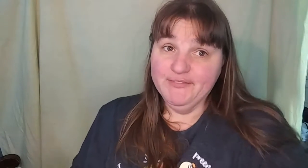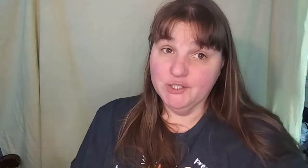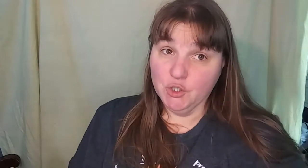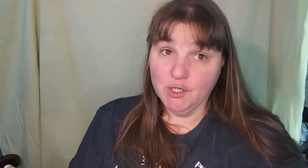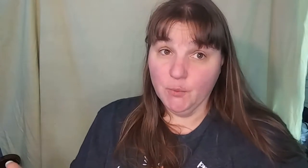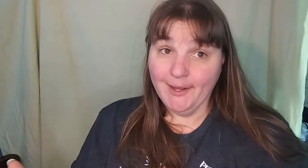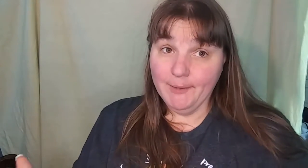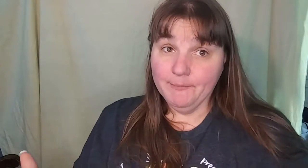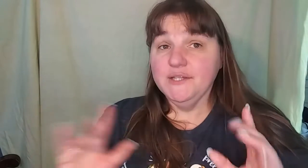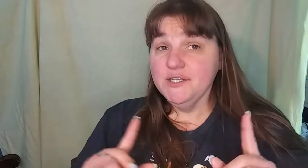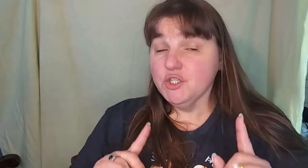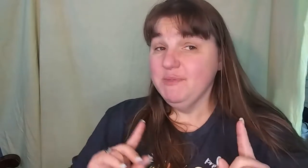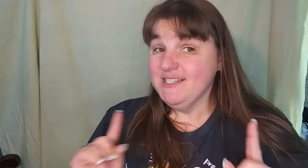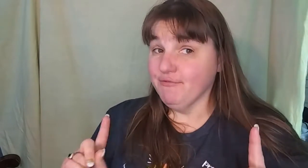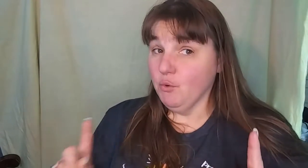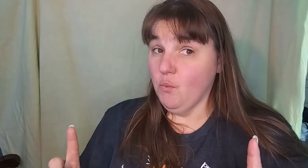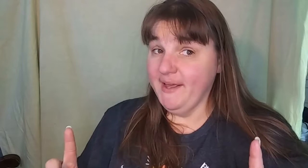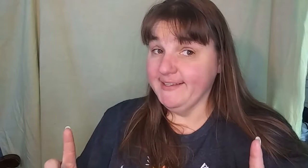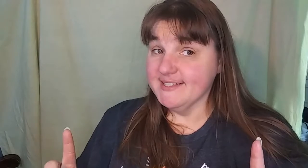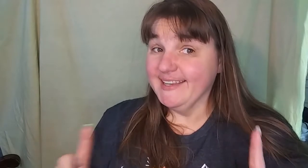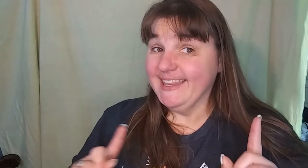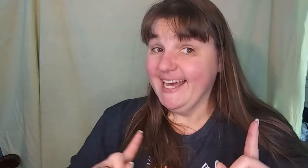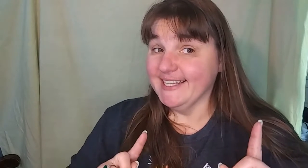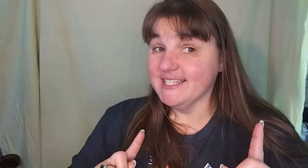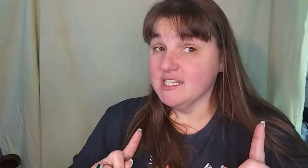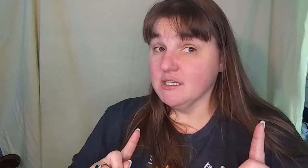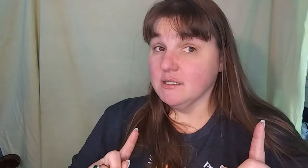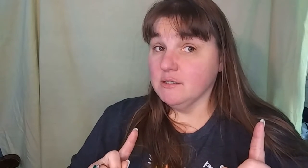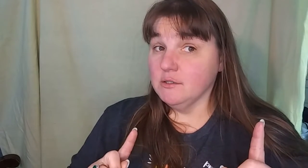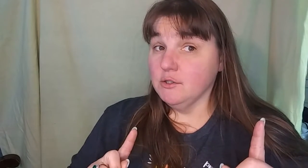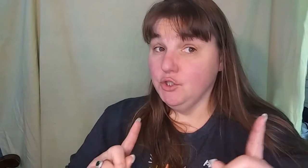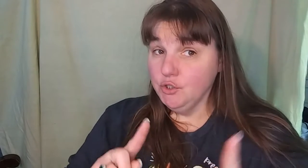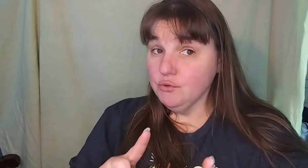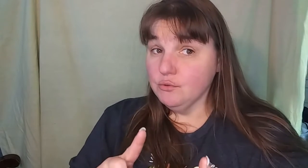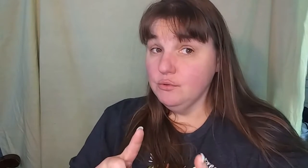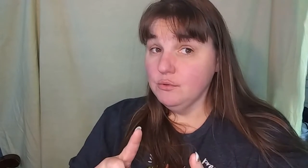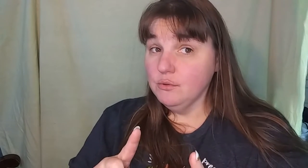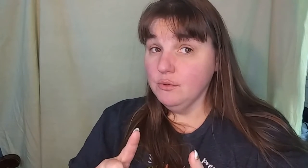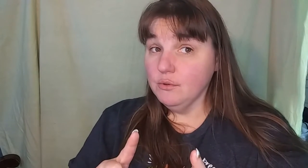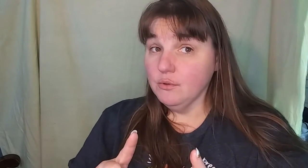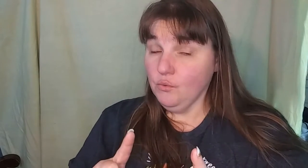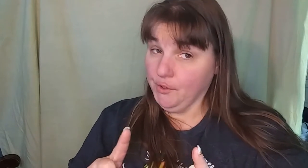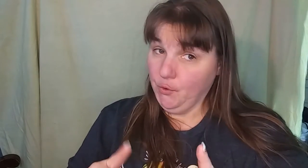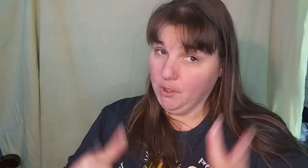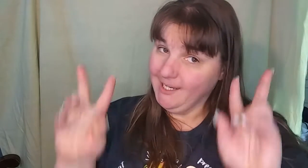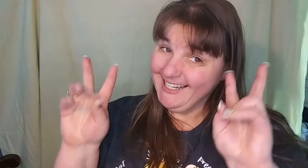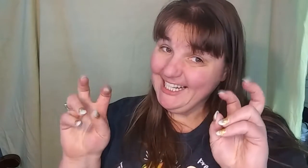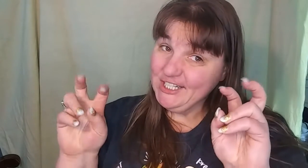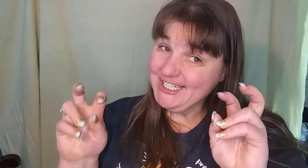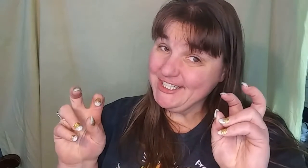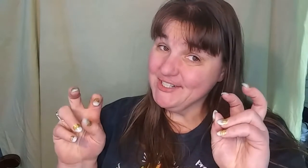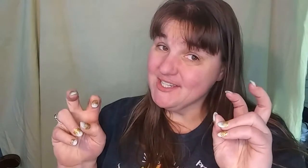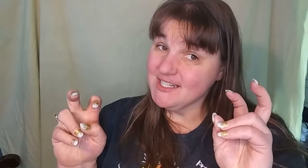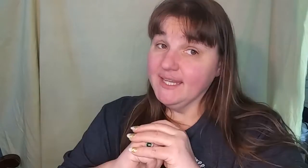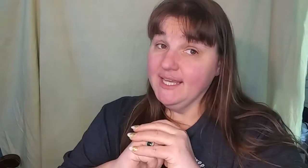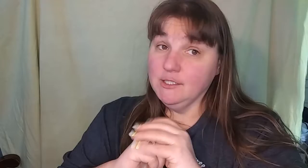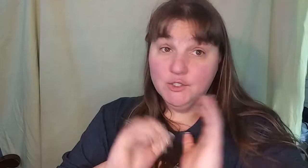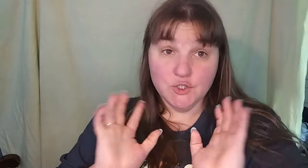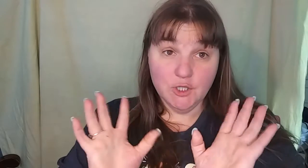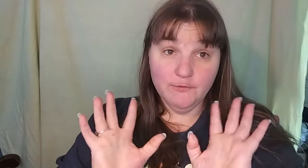that you're going to write. These could be different ways that you or your characters can solve